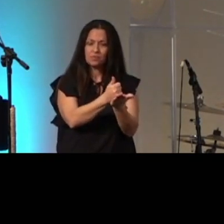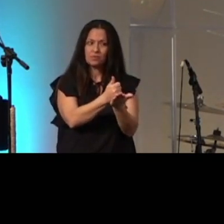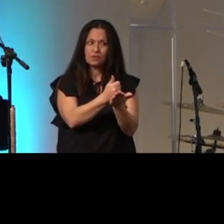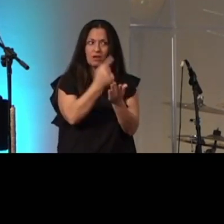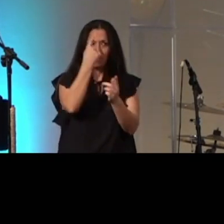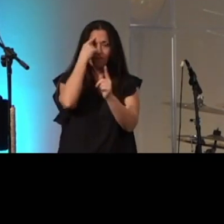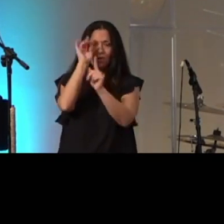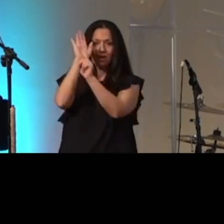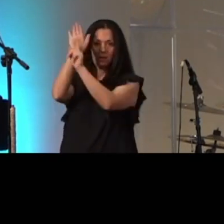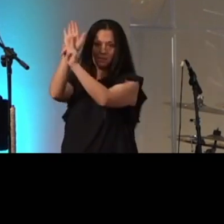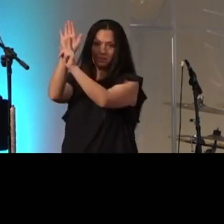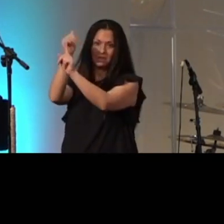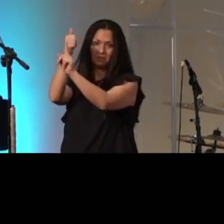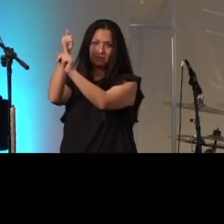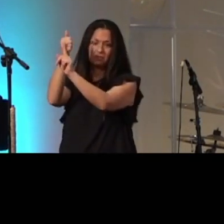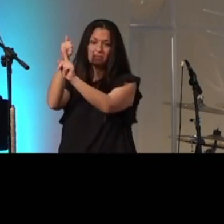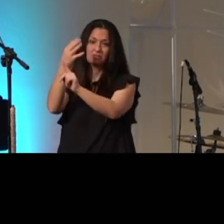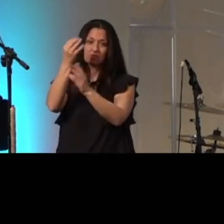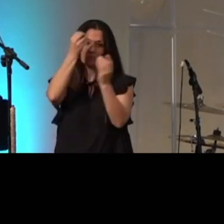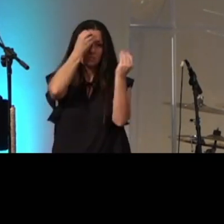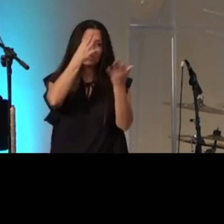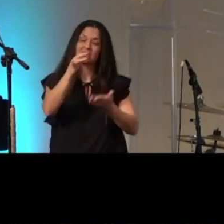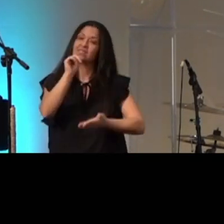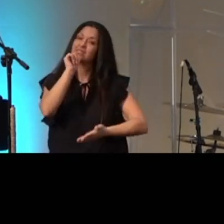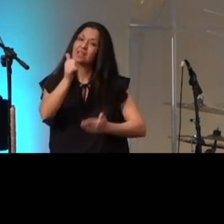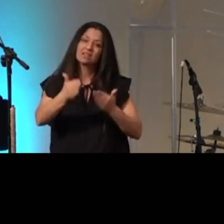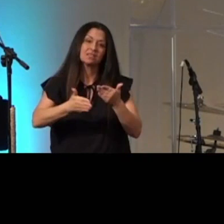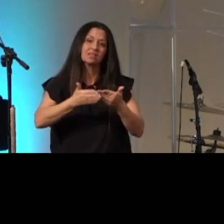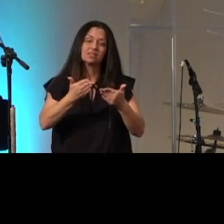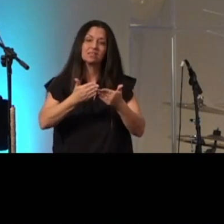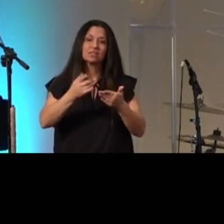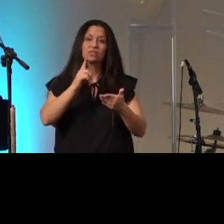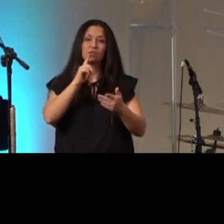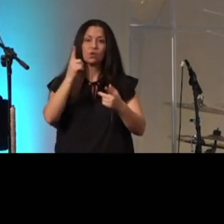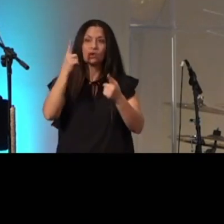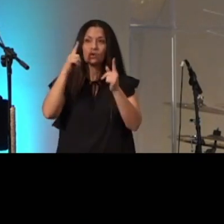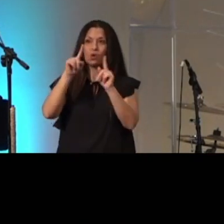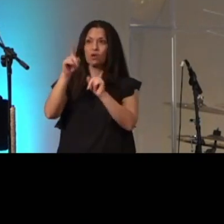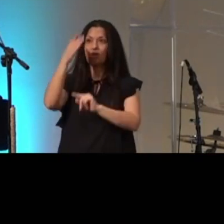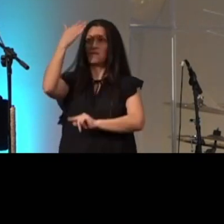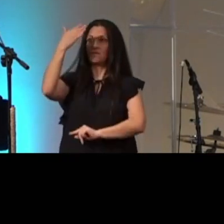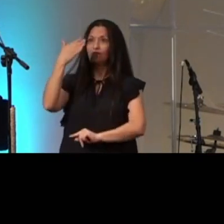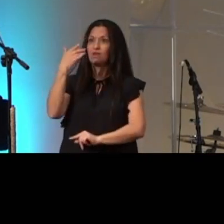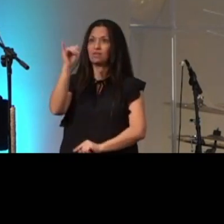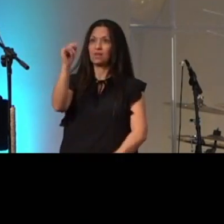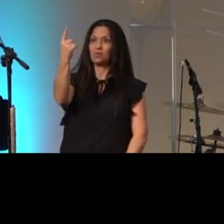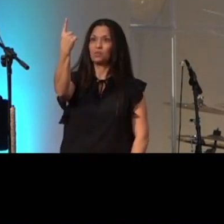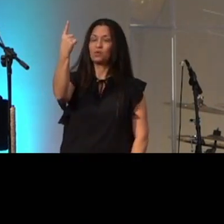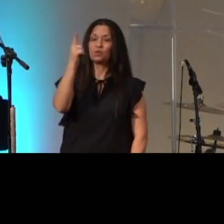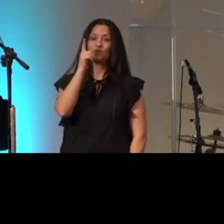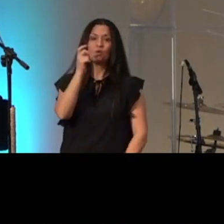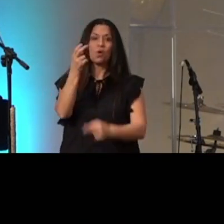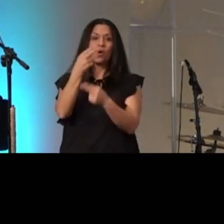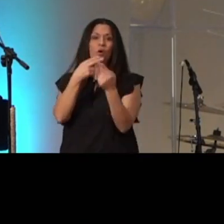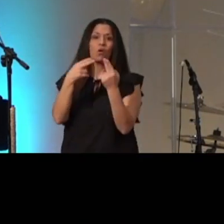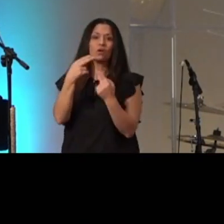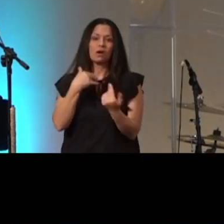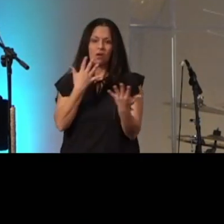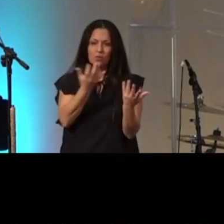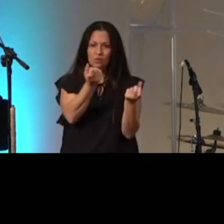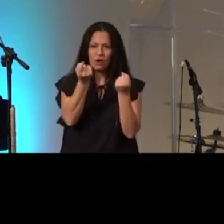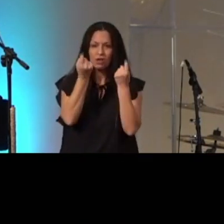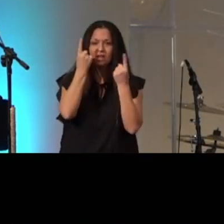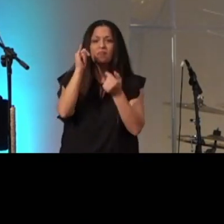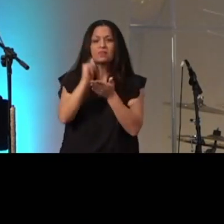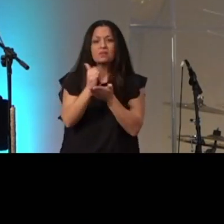not easy and so to come before the presence of the holy one I want you to understand that